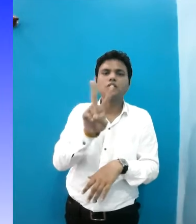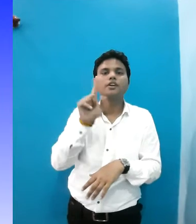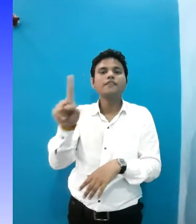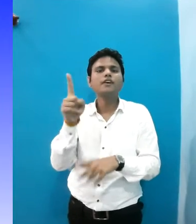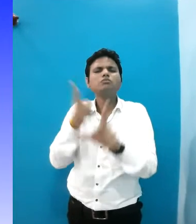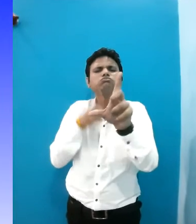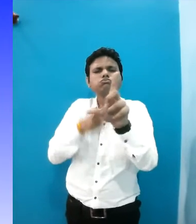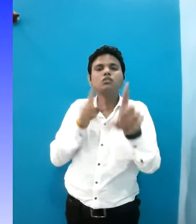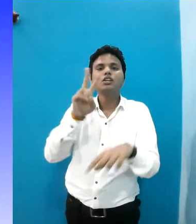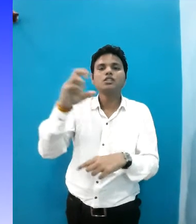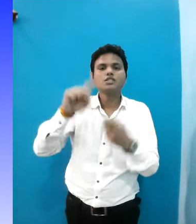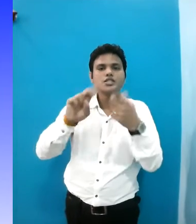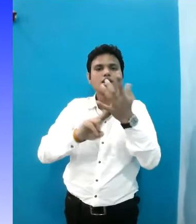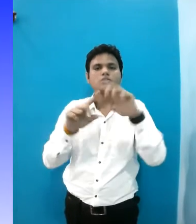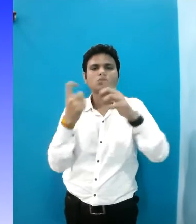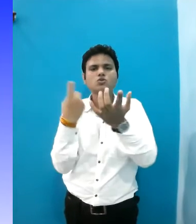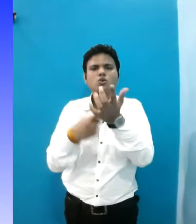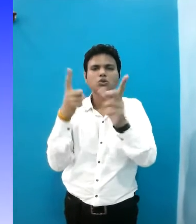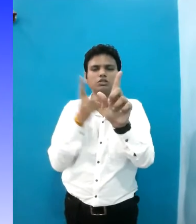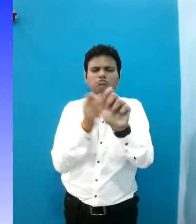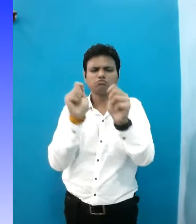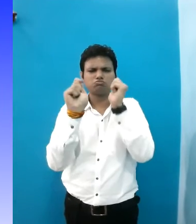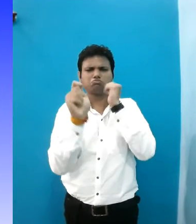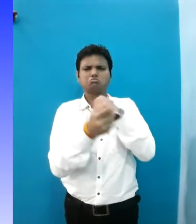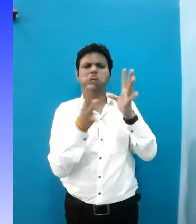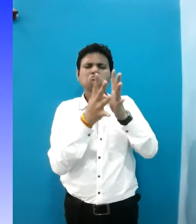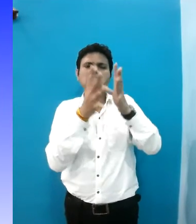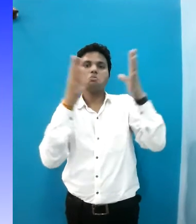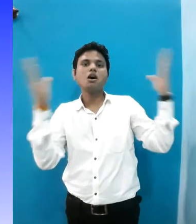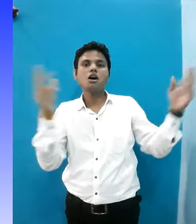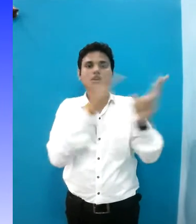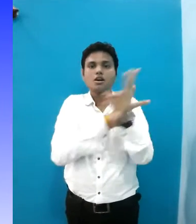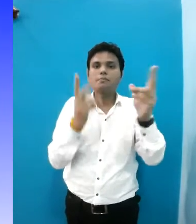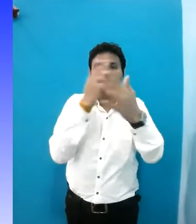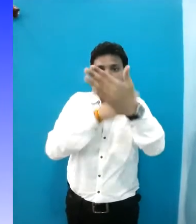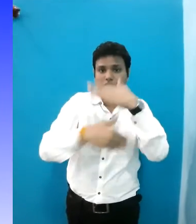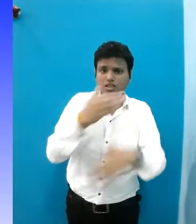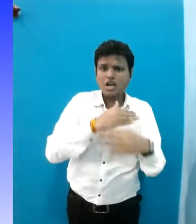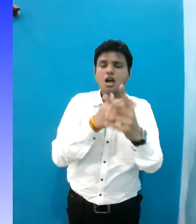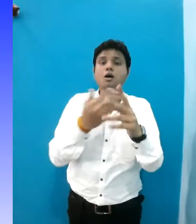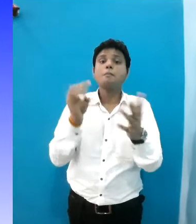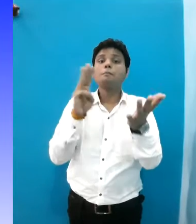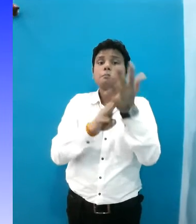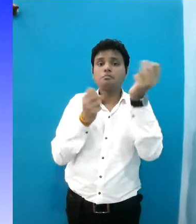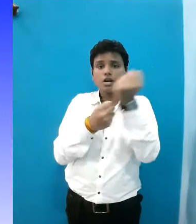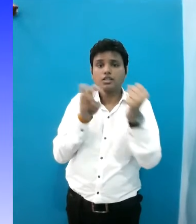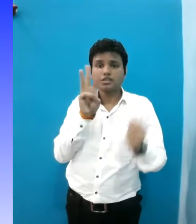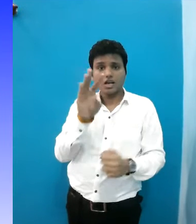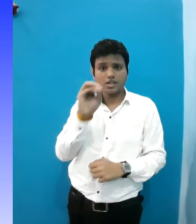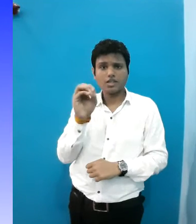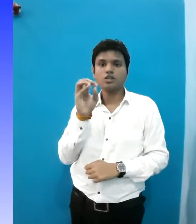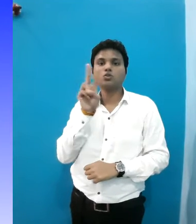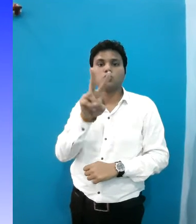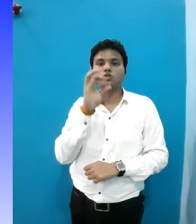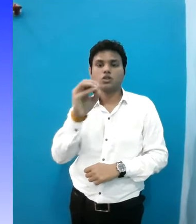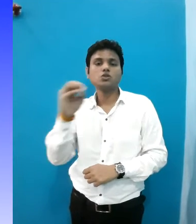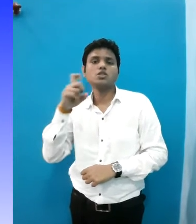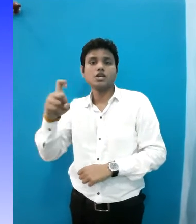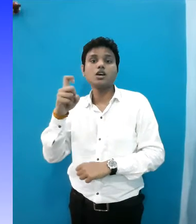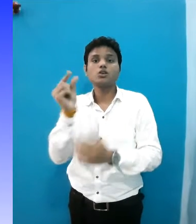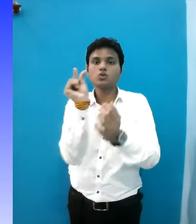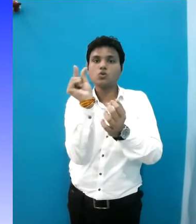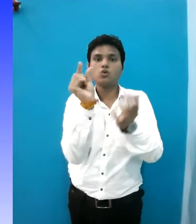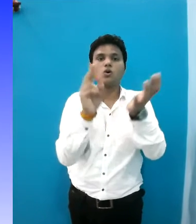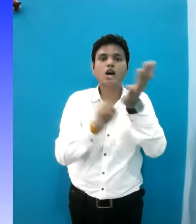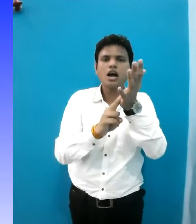years of 21st century saw a paradigm shift in disability rehabilitation when on March 30th, 2007,